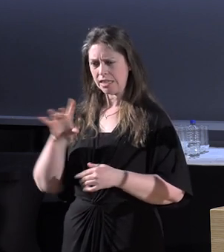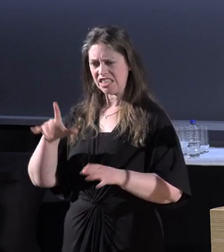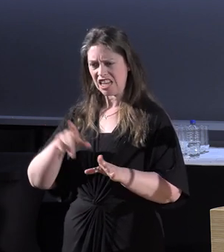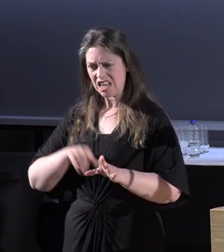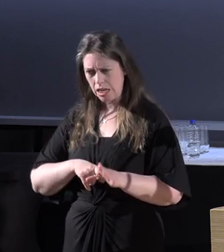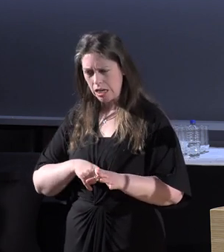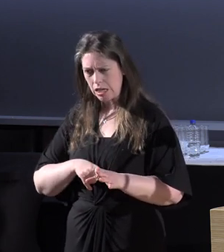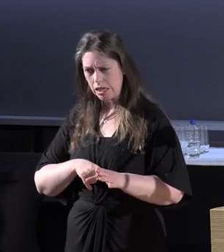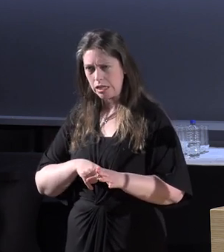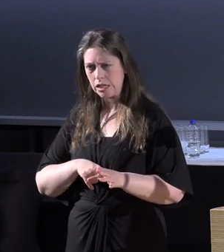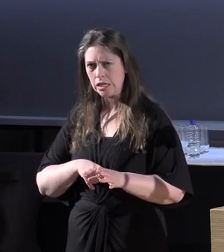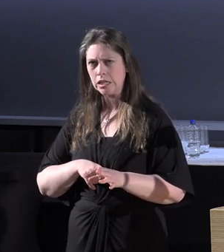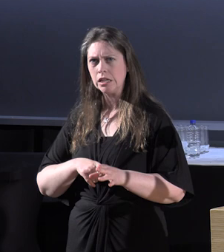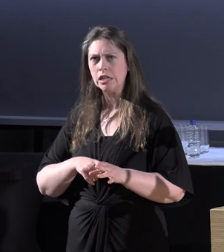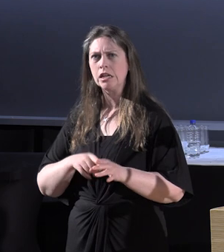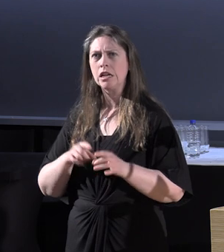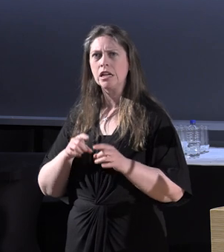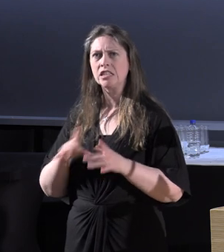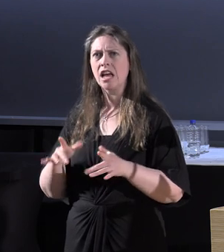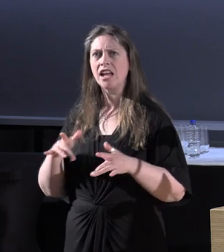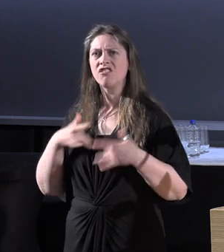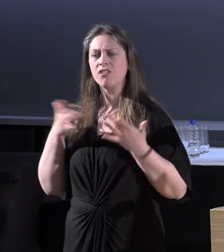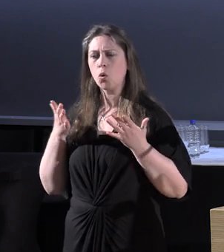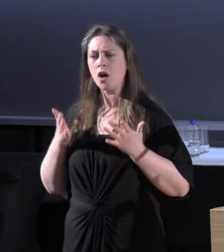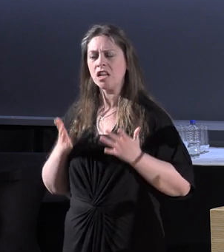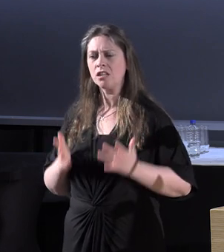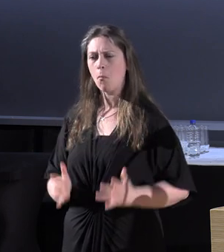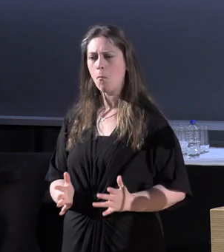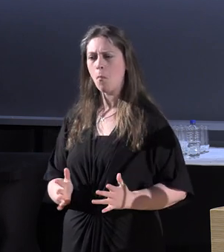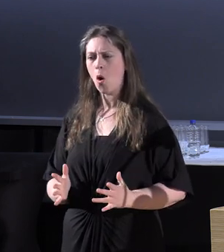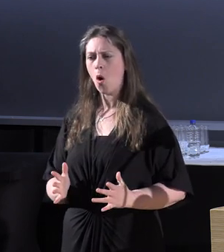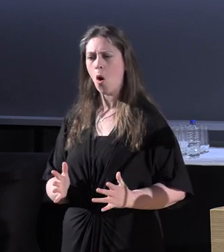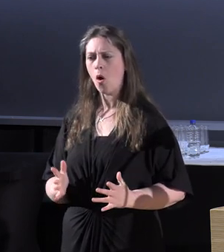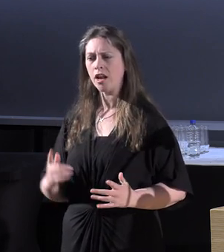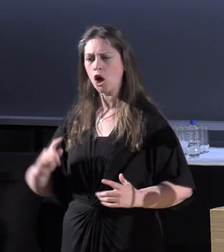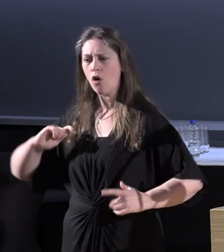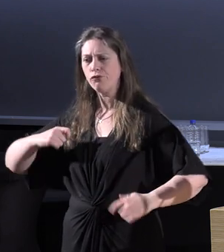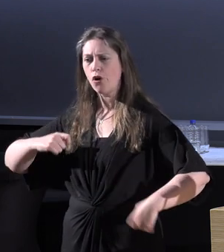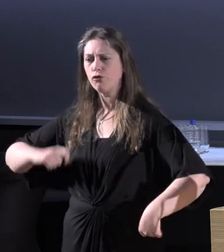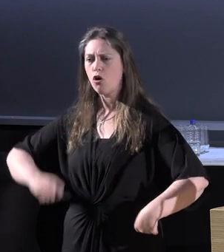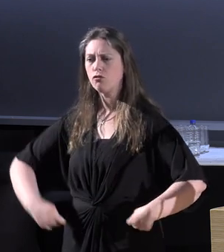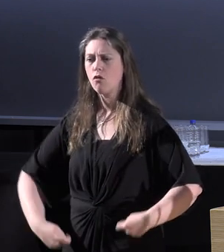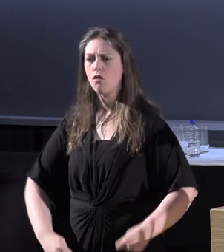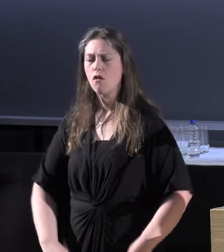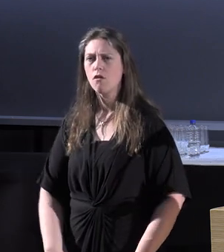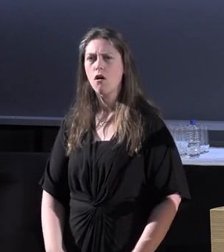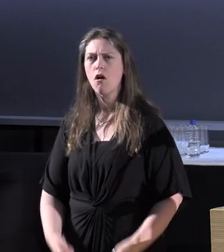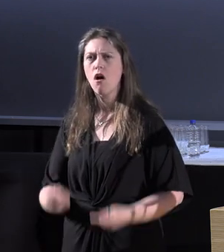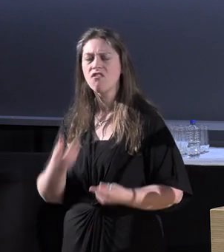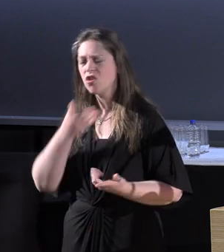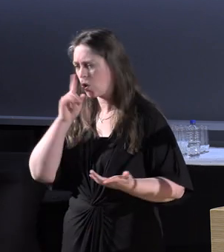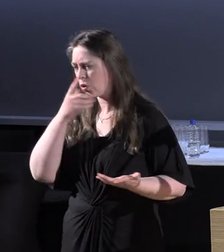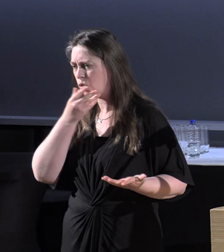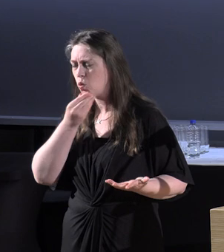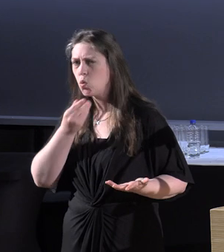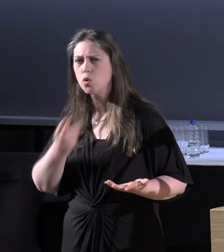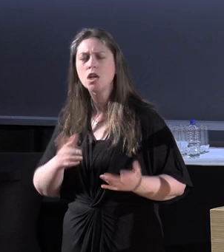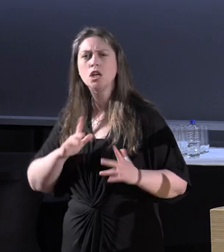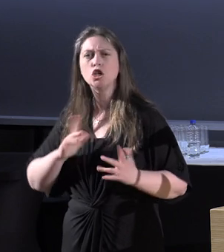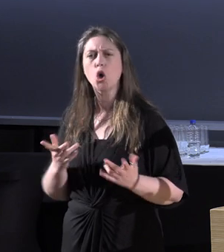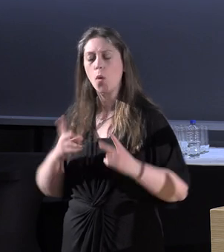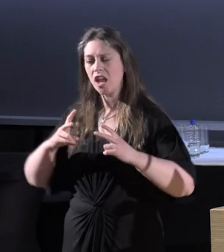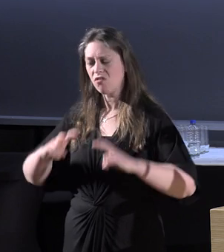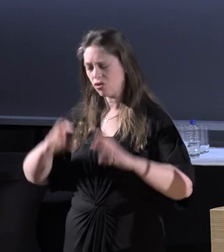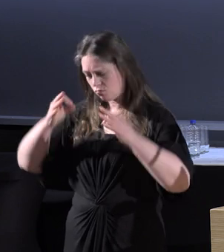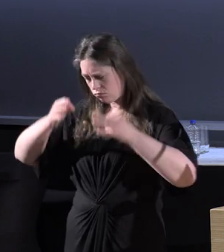began to lose the use of his body. And so he turned his own research lens on the fact that his body